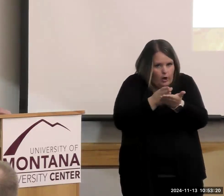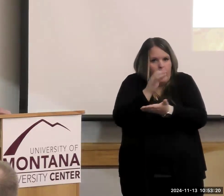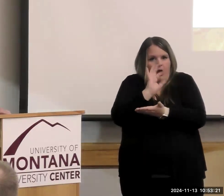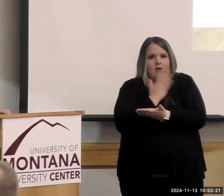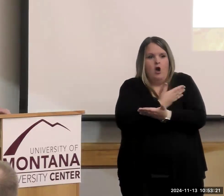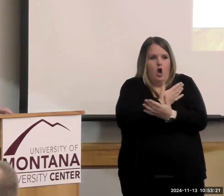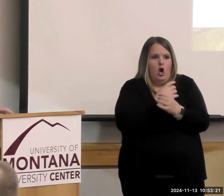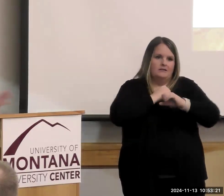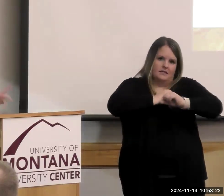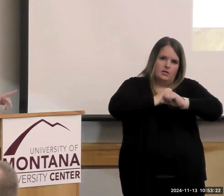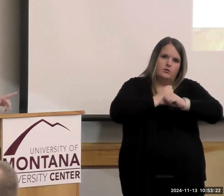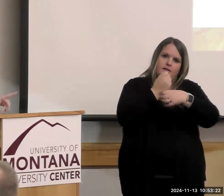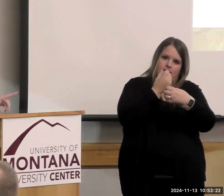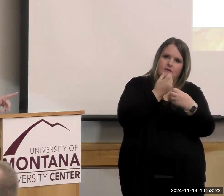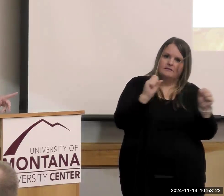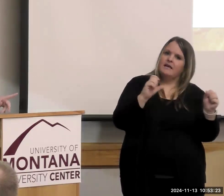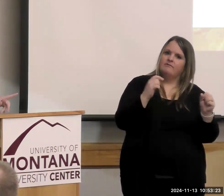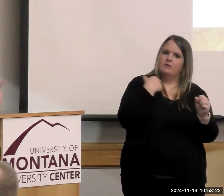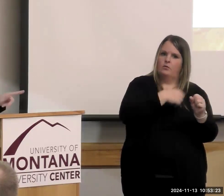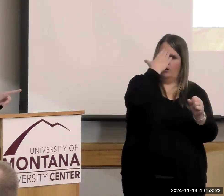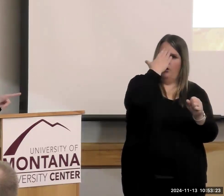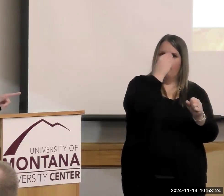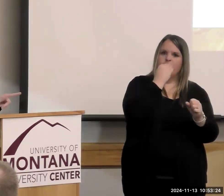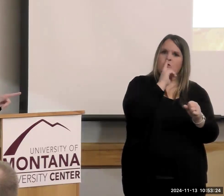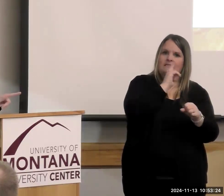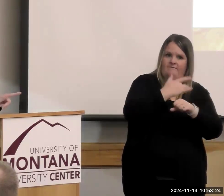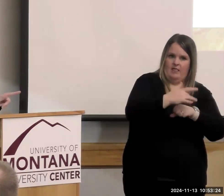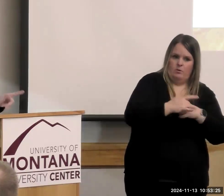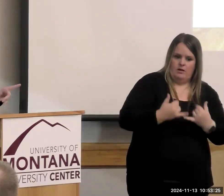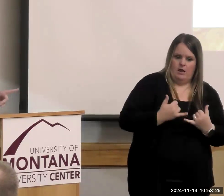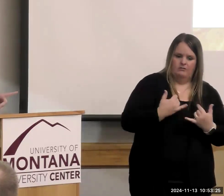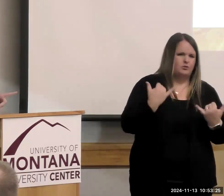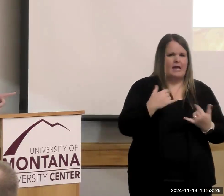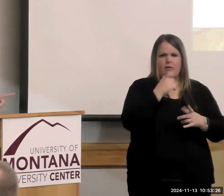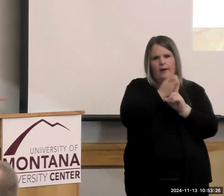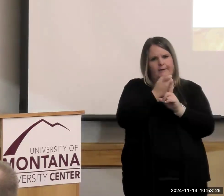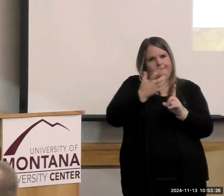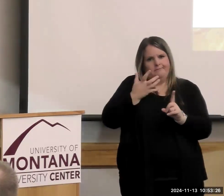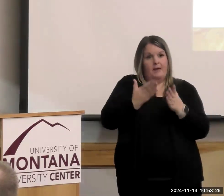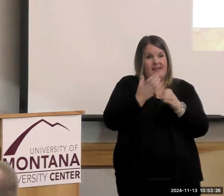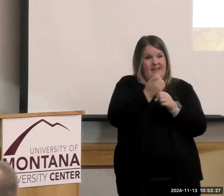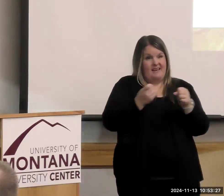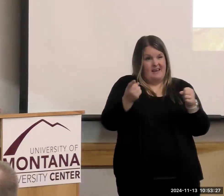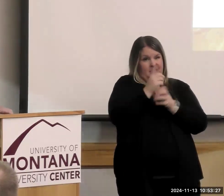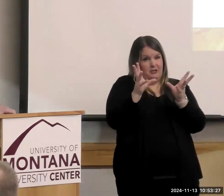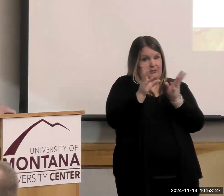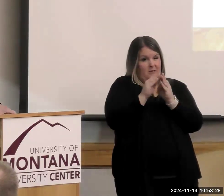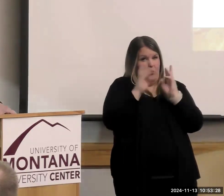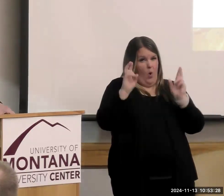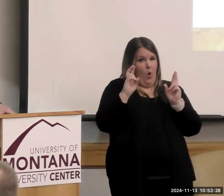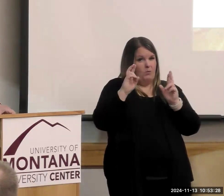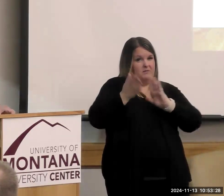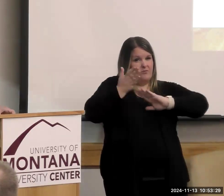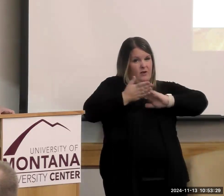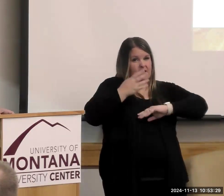country. But we just won't talk about them today. But maybe at next year's summit that we hope to have in Helena, we will bring that